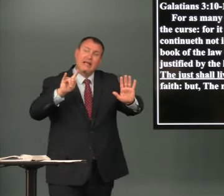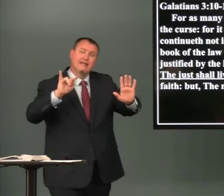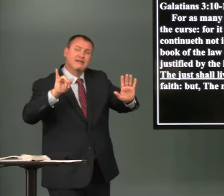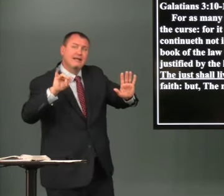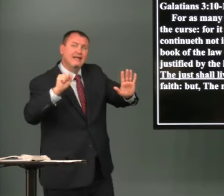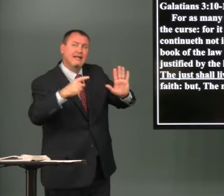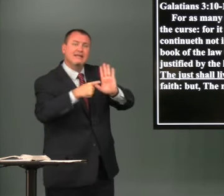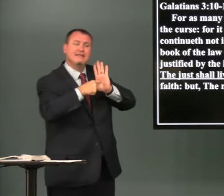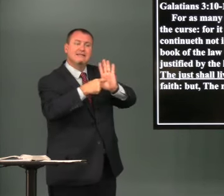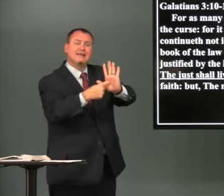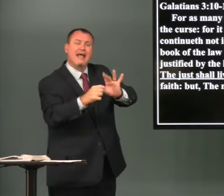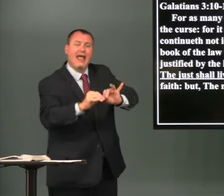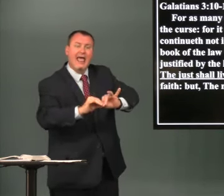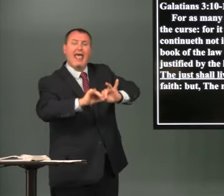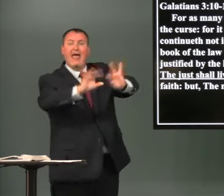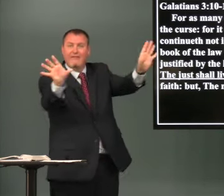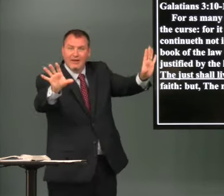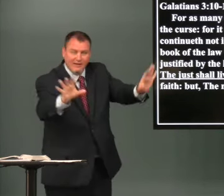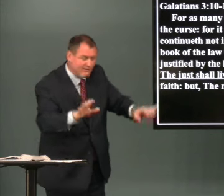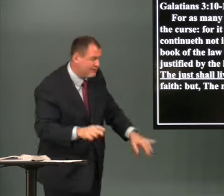it is evident